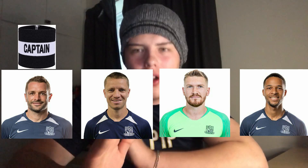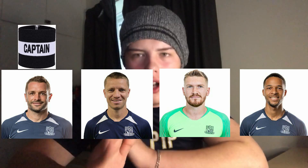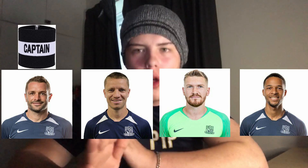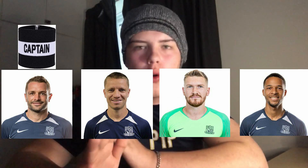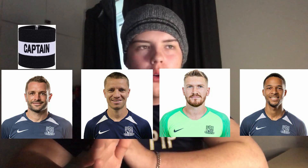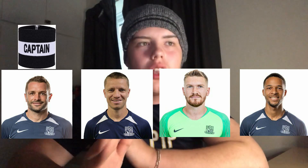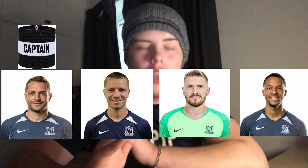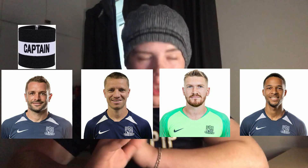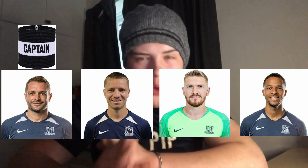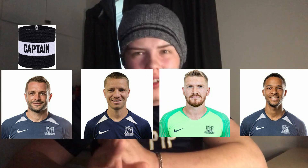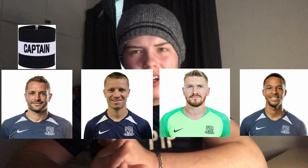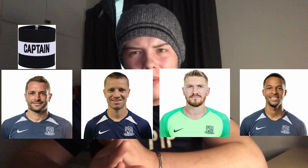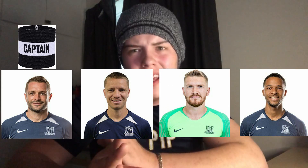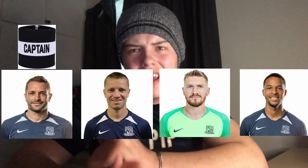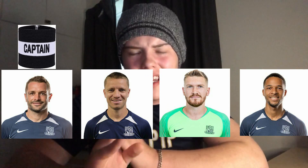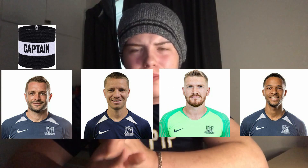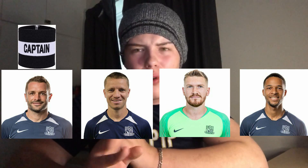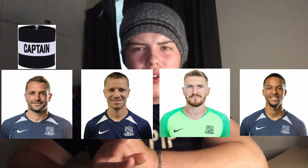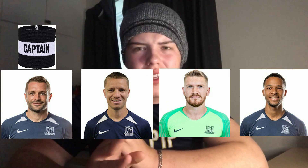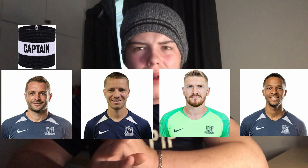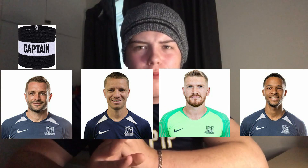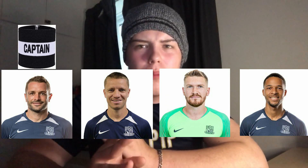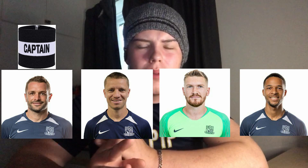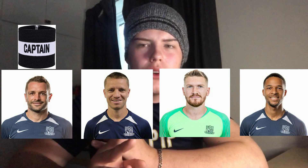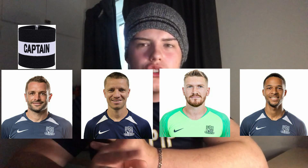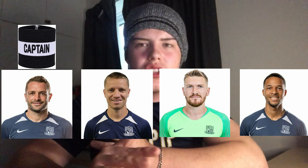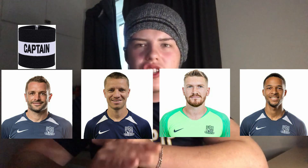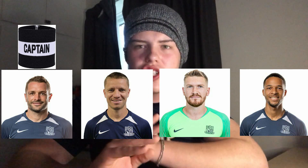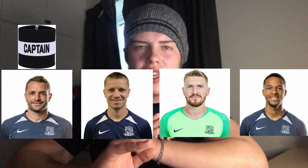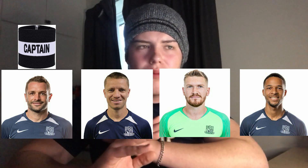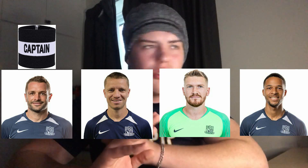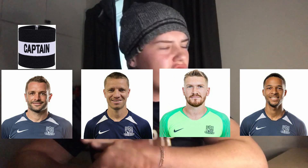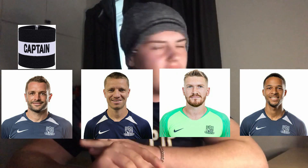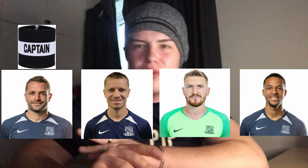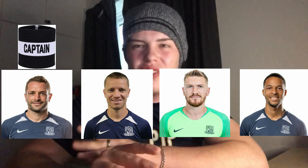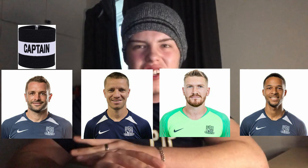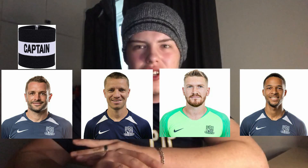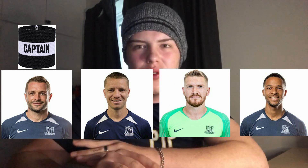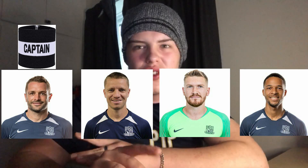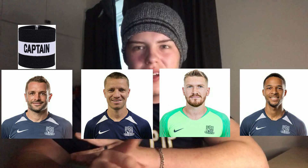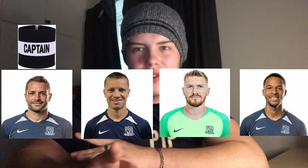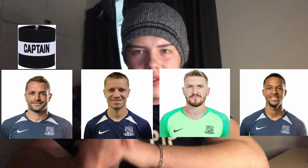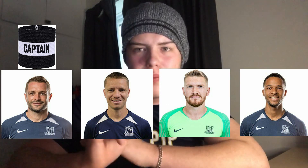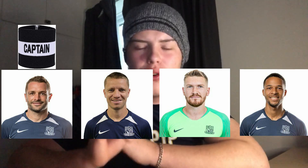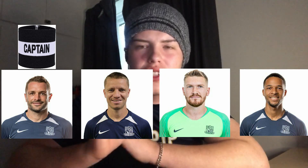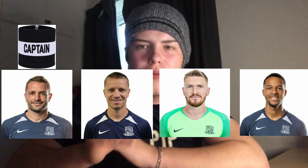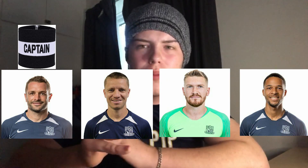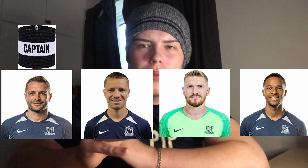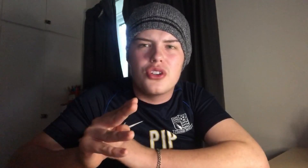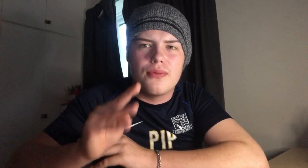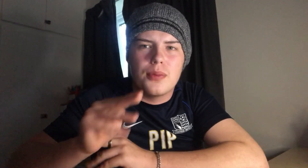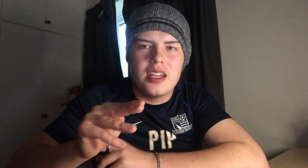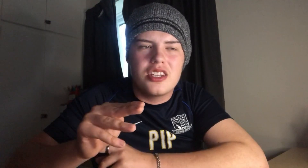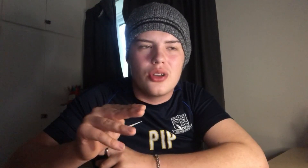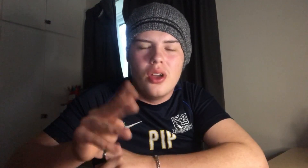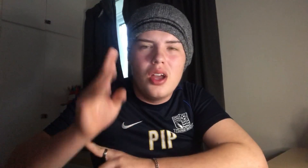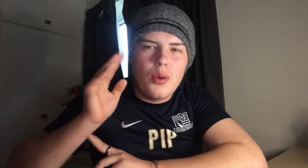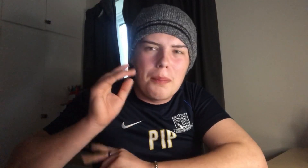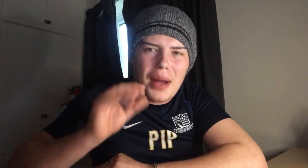a long, long time. He's brought us up from promotion. Not several times. Actually, no, not several times. He's brought us up from promotion from League Two. We're